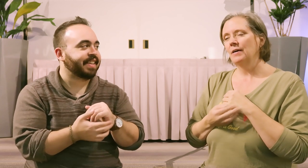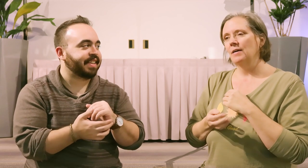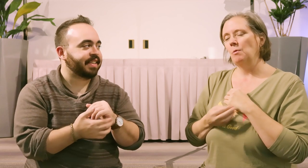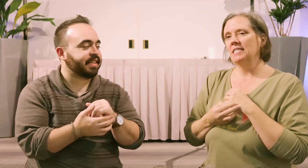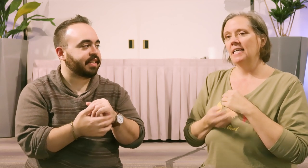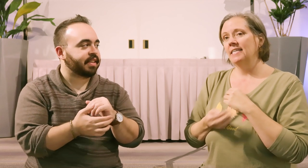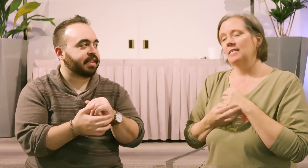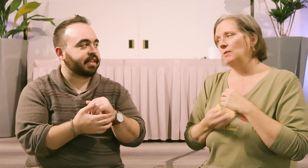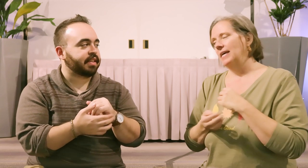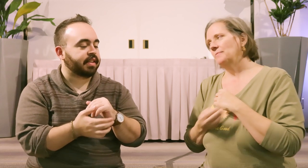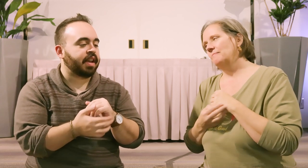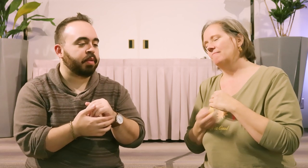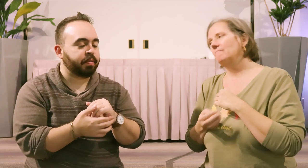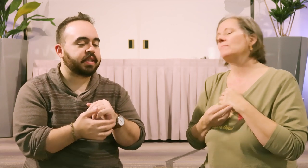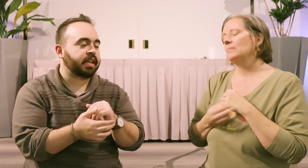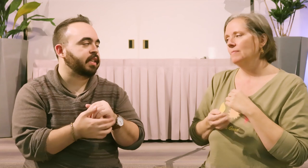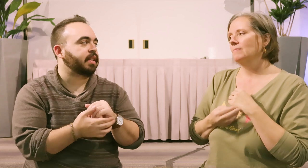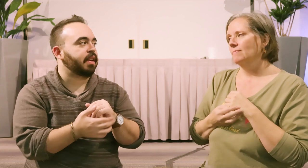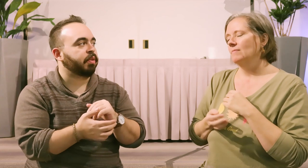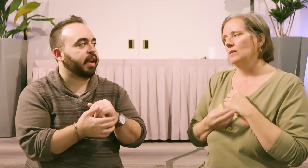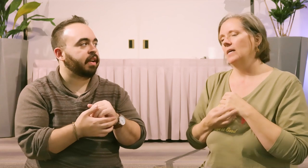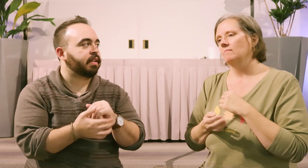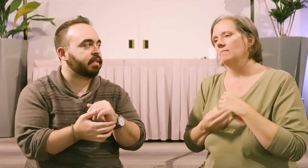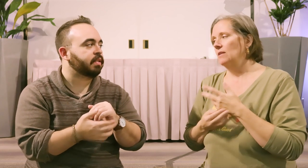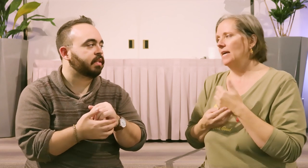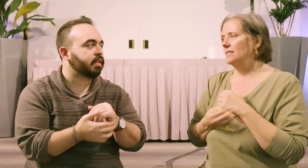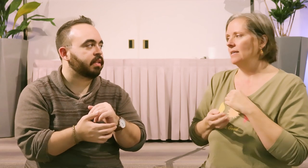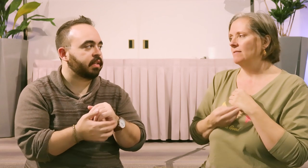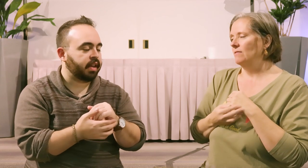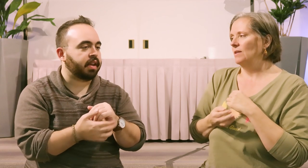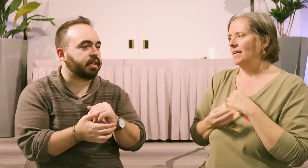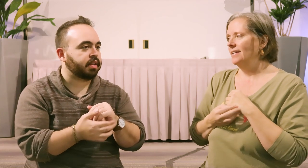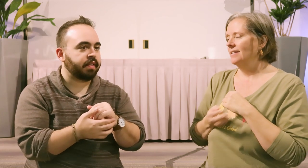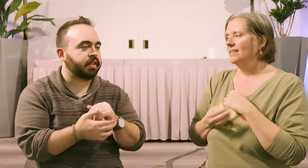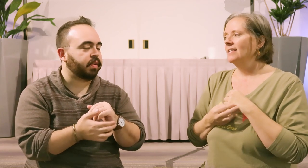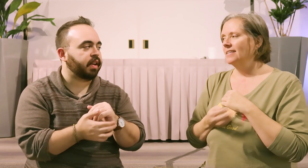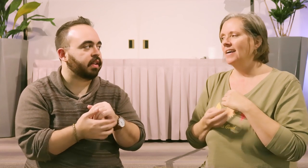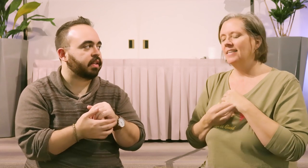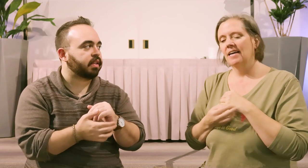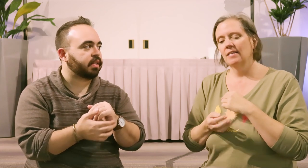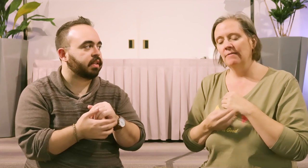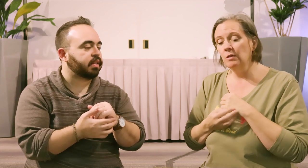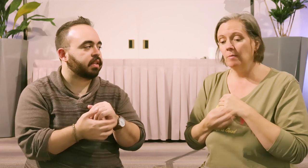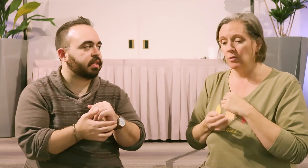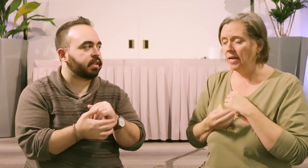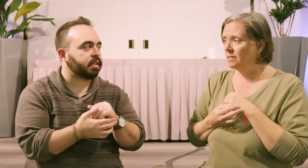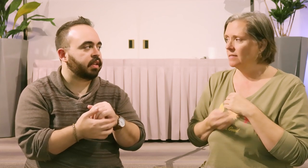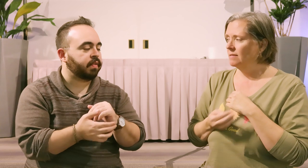I'm open to the idea that I'm okay. I'm open to the idea that I'm okay. Yeah. Is that okay to say? Yeah. feel okay. Yeah, yeah. Even though I'm stressed. Even